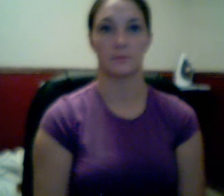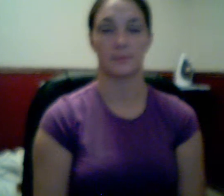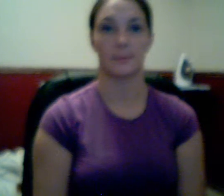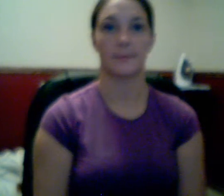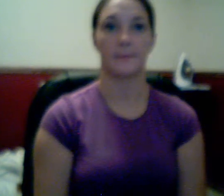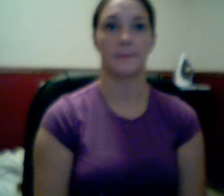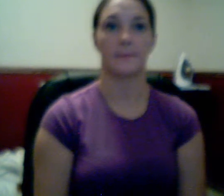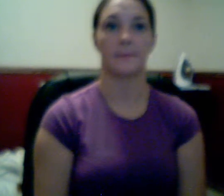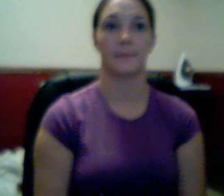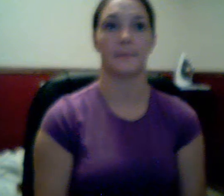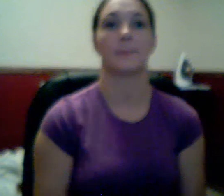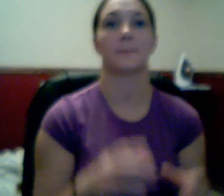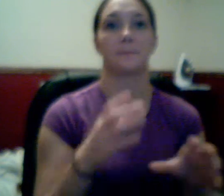And that will be pi.